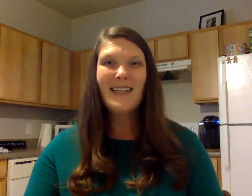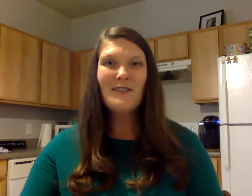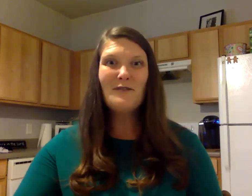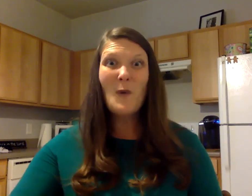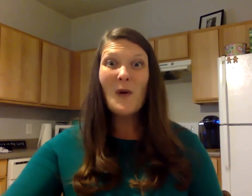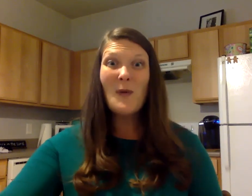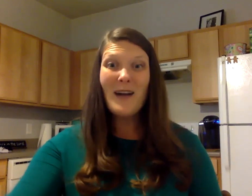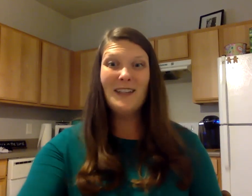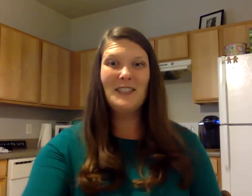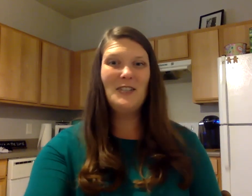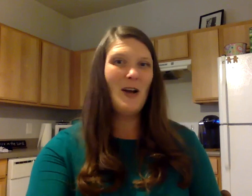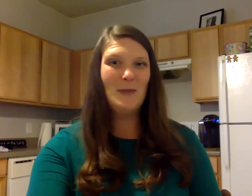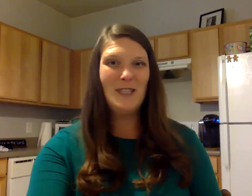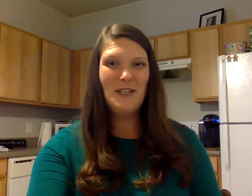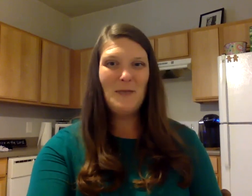Four words. Good job. See you tomorrow.